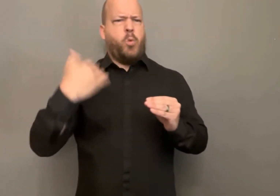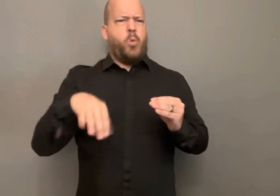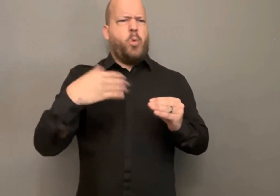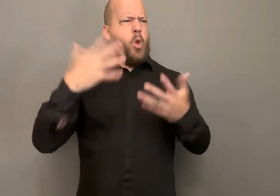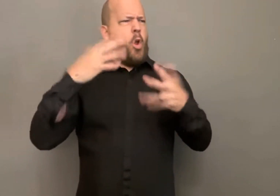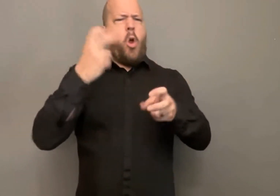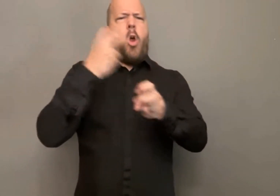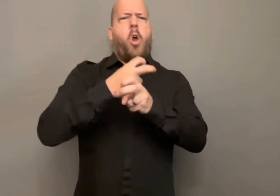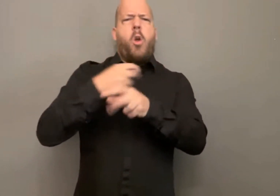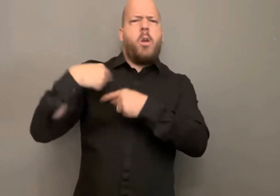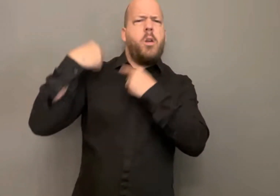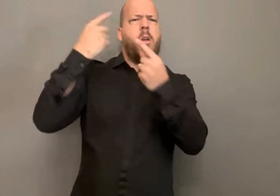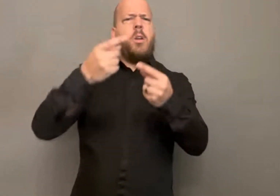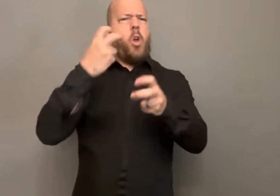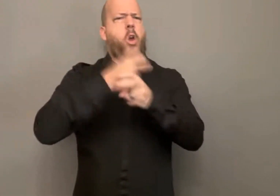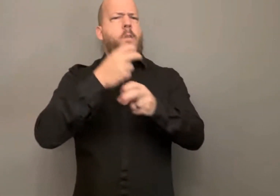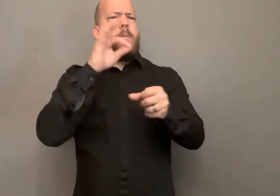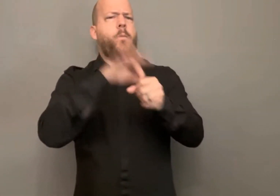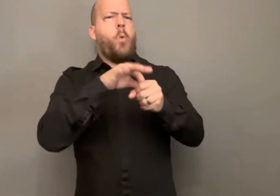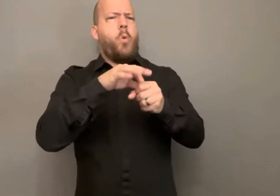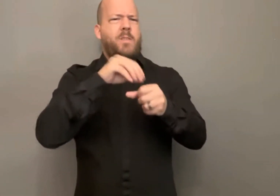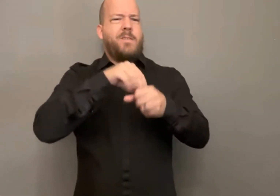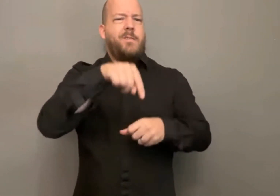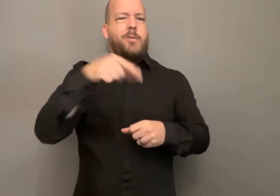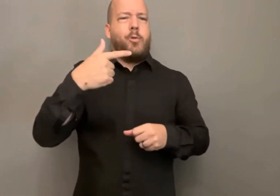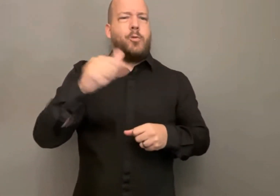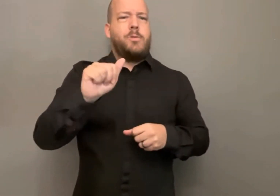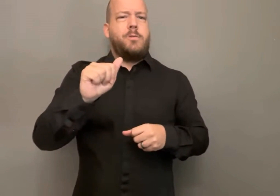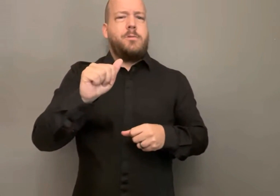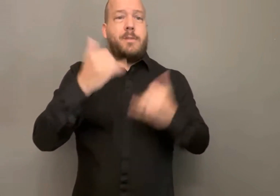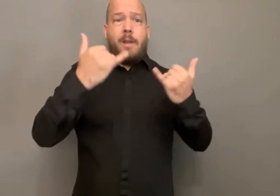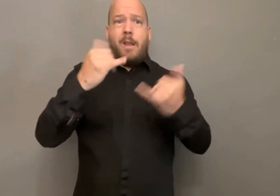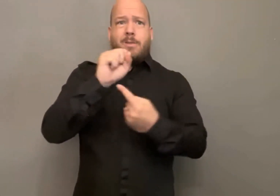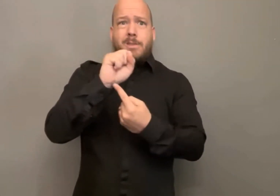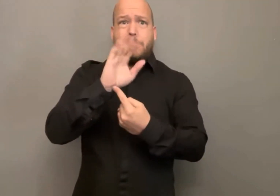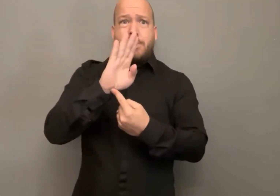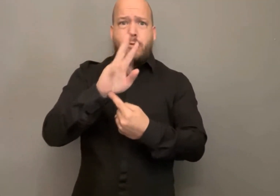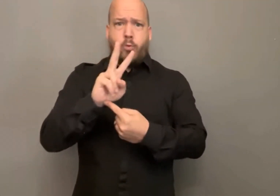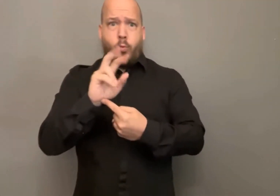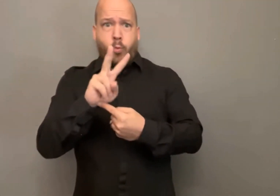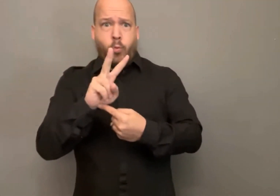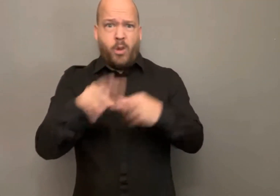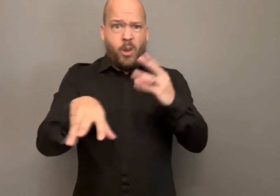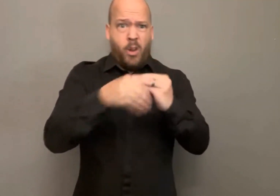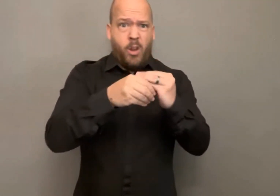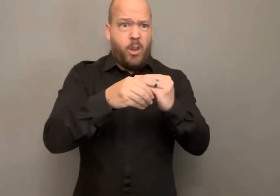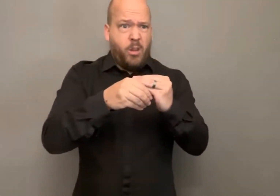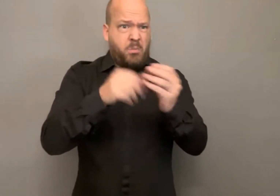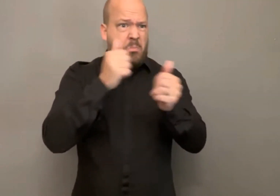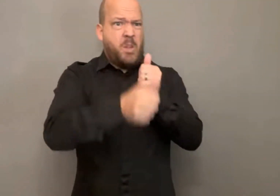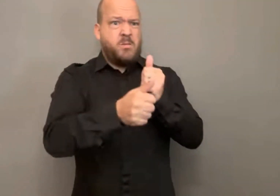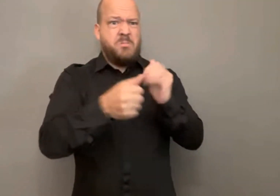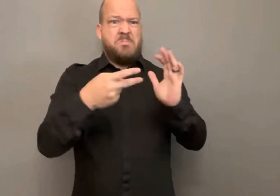barriers to people with disabilities and senate bill 202 has made the process even more